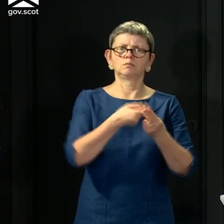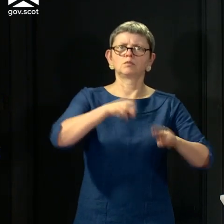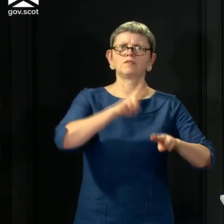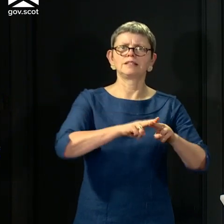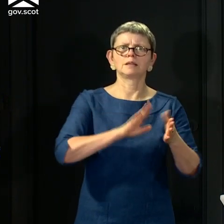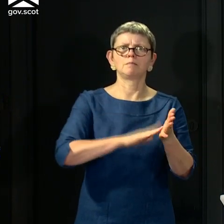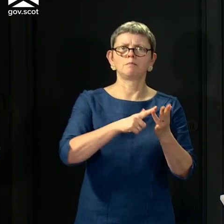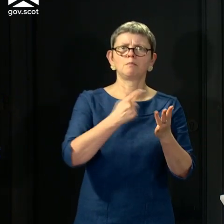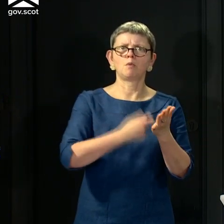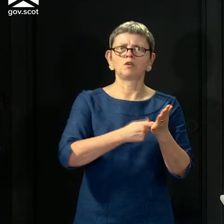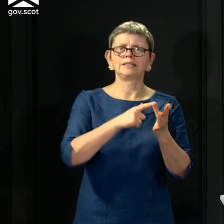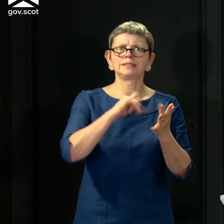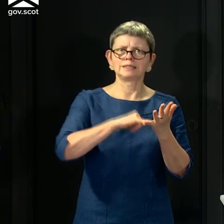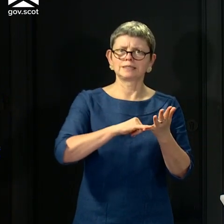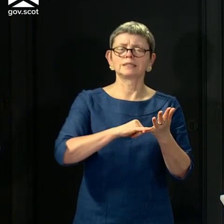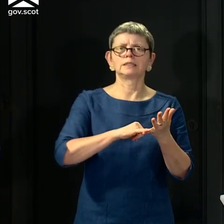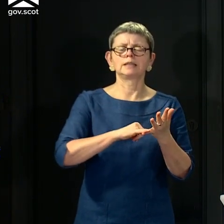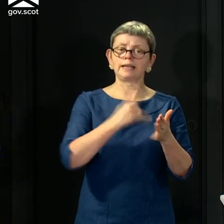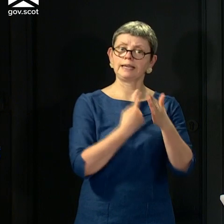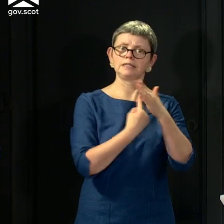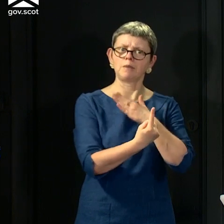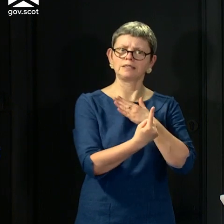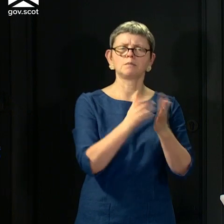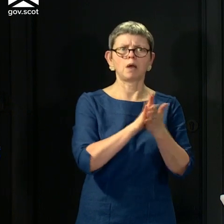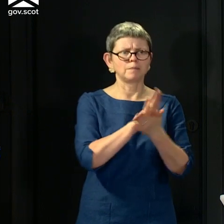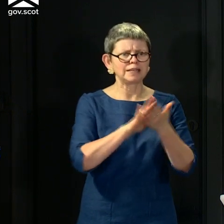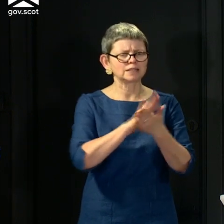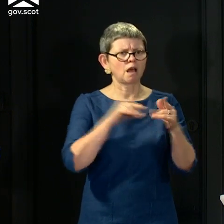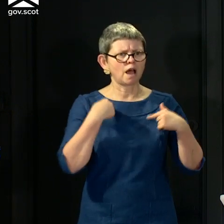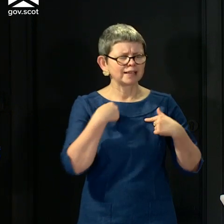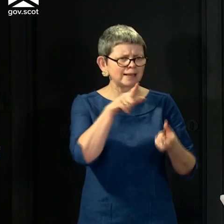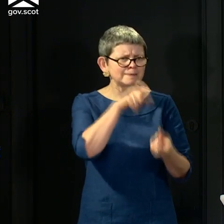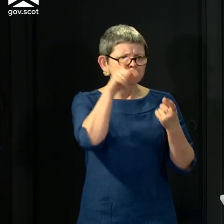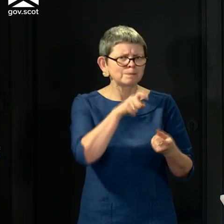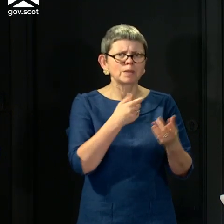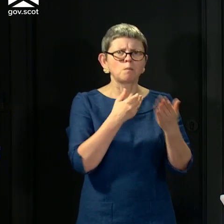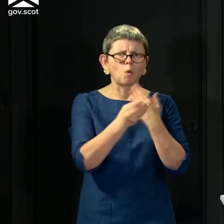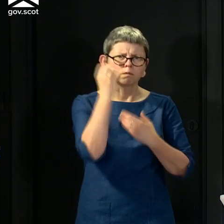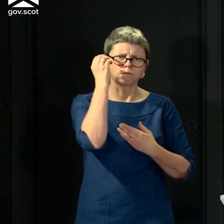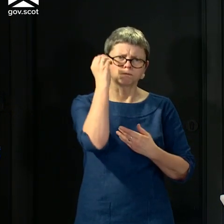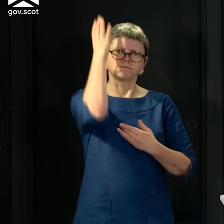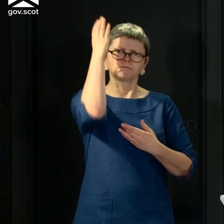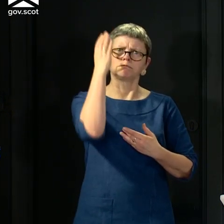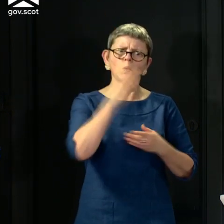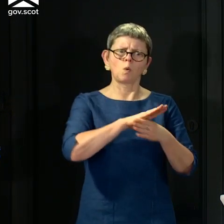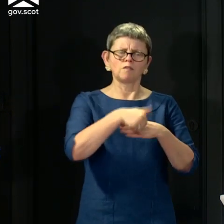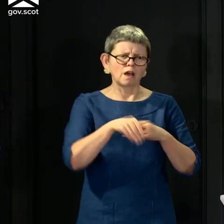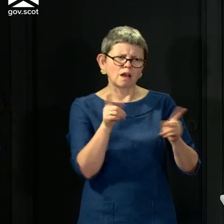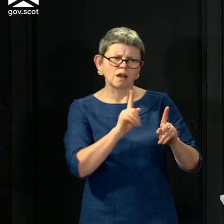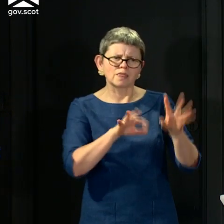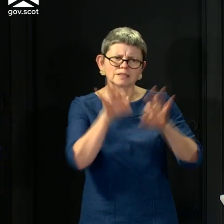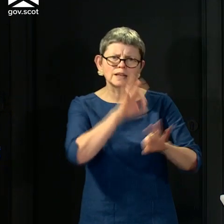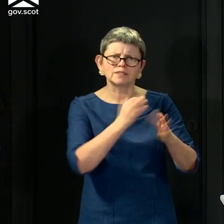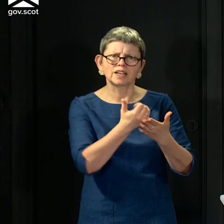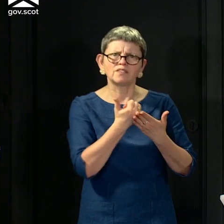an ability to deepen my own understanding of the advice and make sure that I'm alive to any nuances of it. So